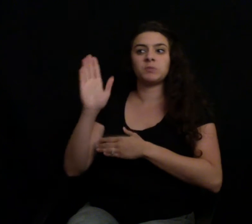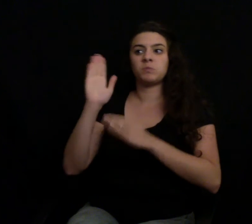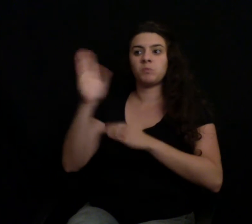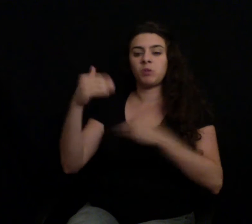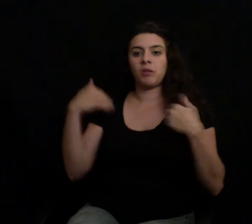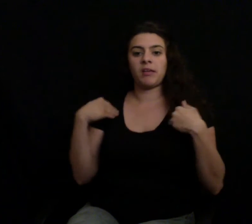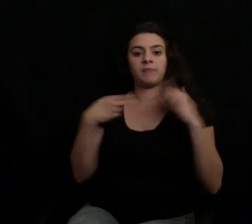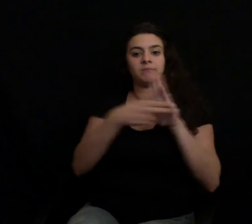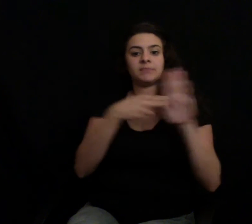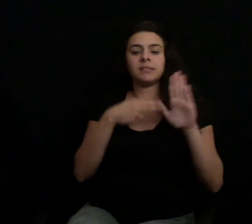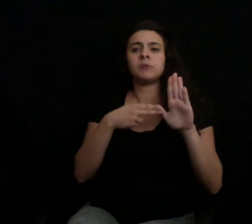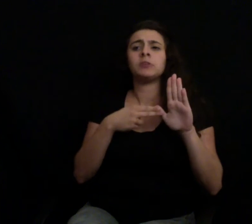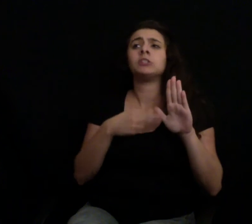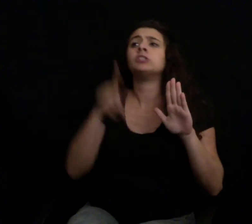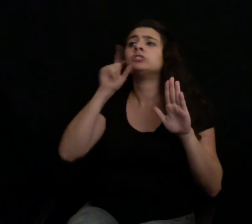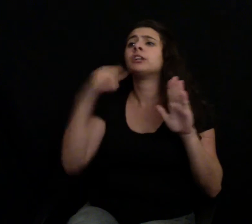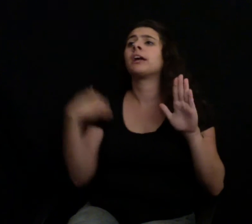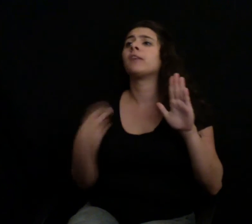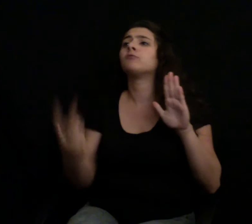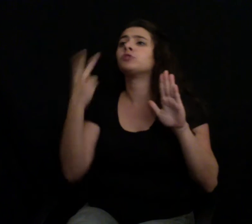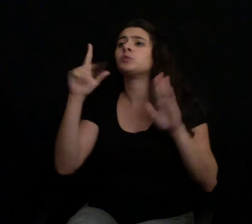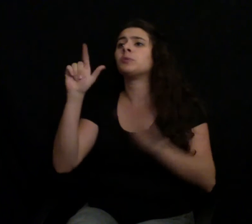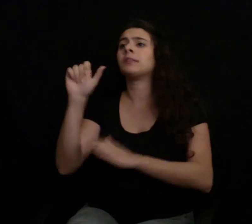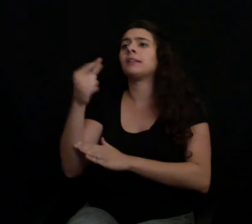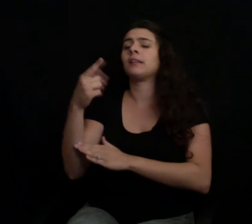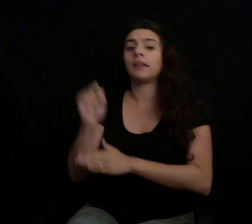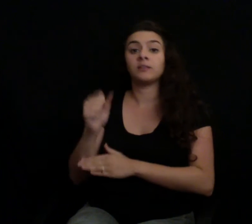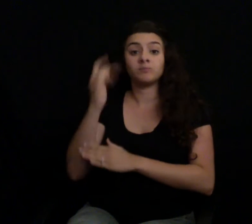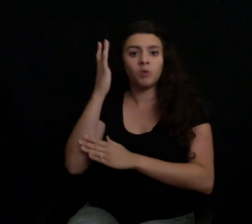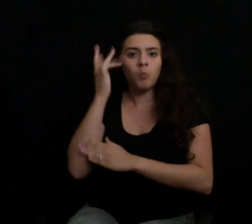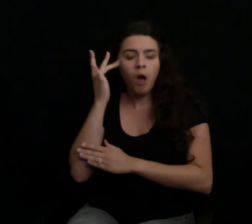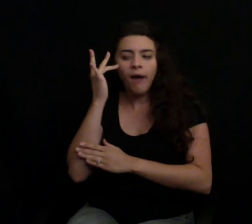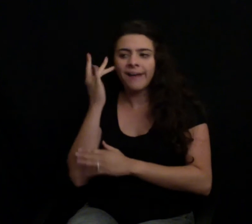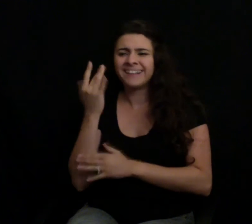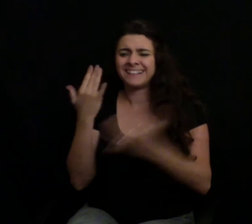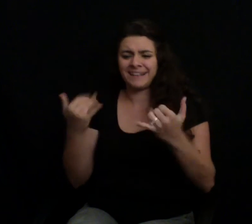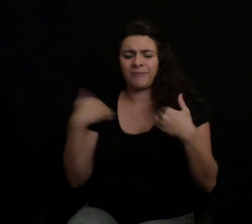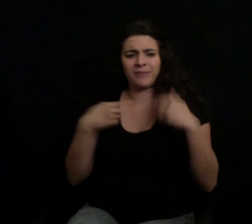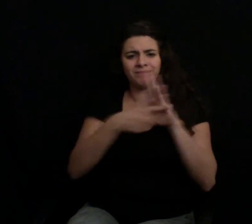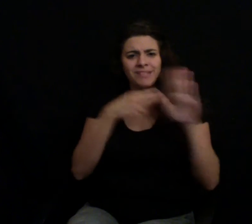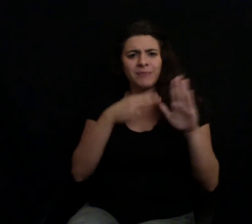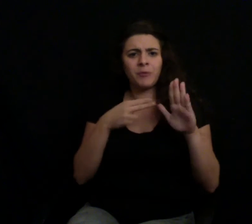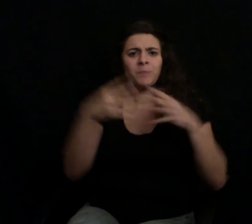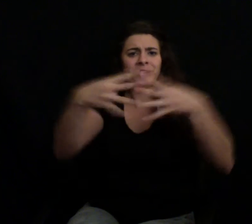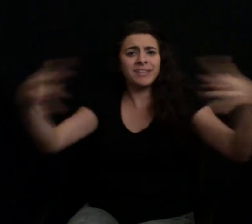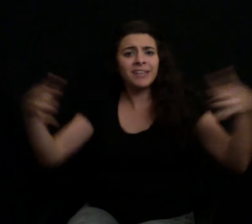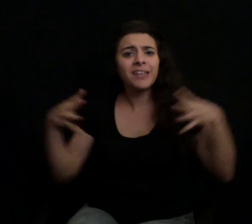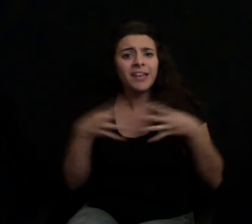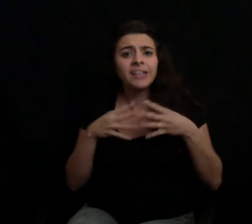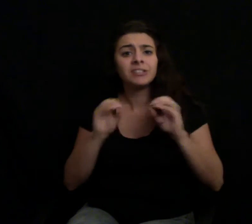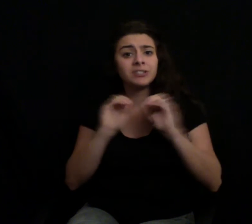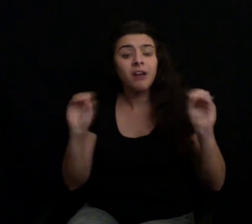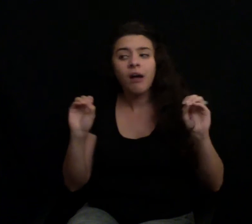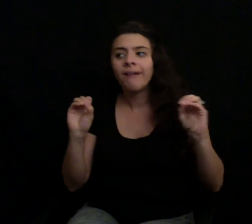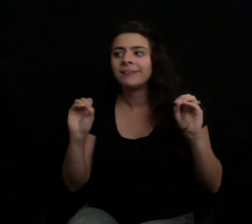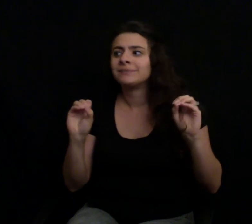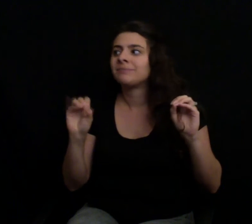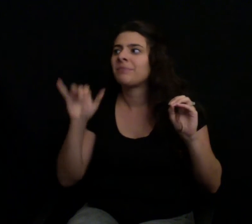America that's raised from meat is raised cage-free. So they're just writing what's normal in the